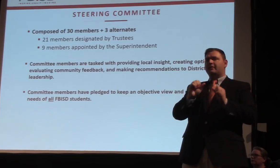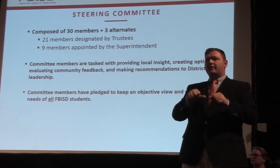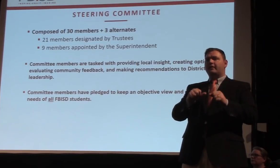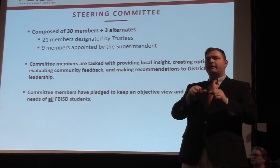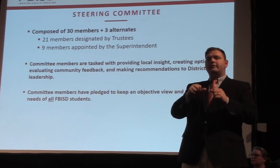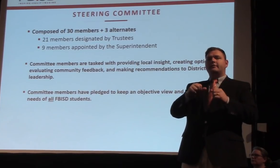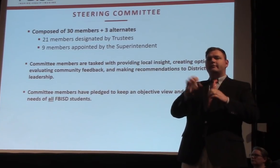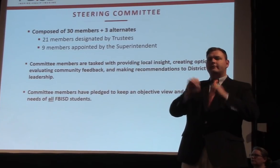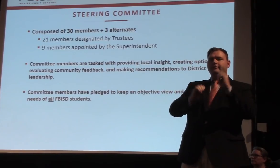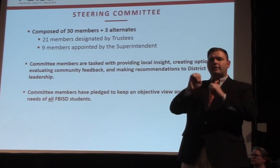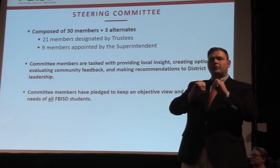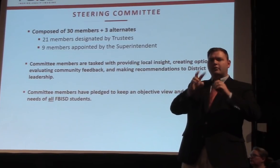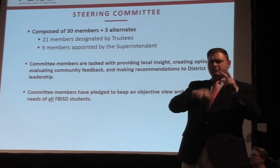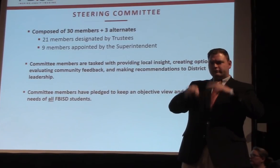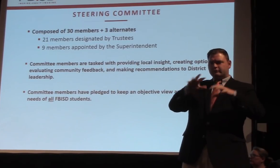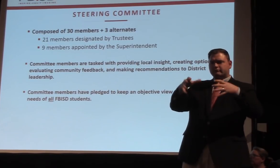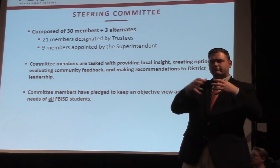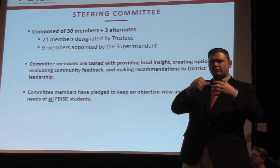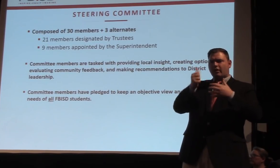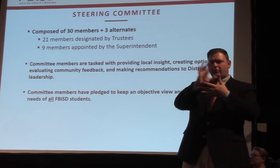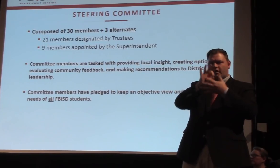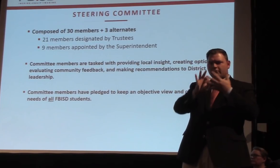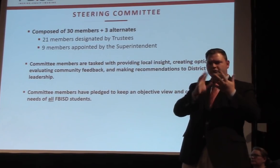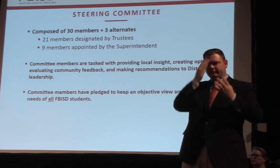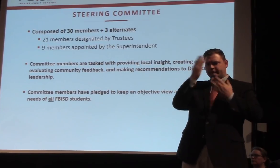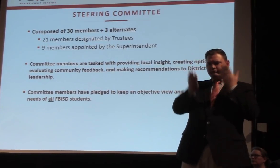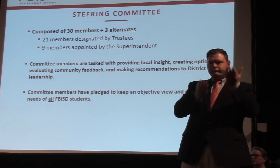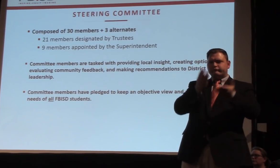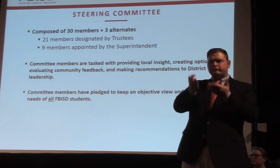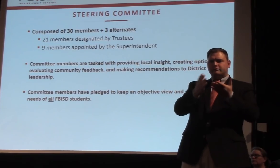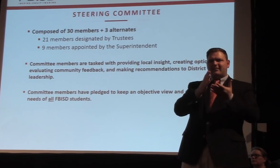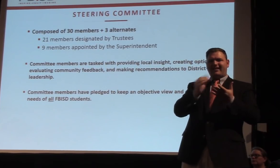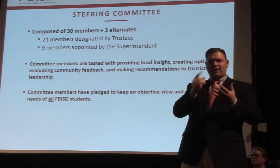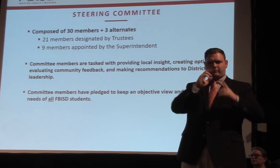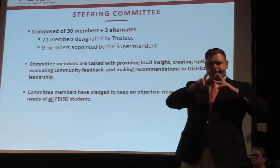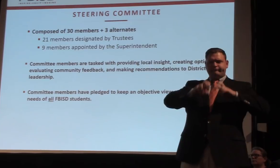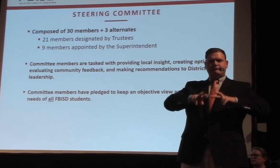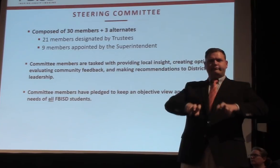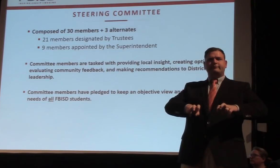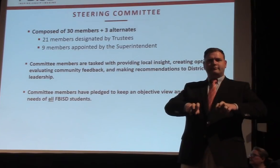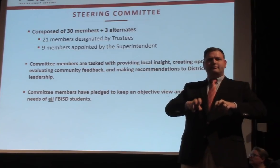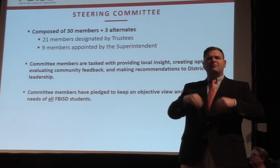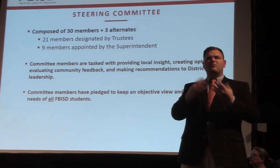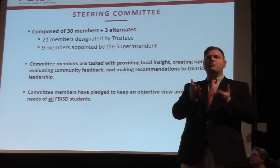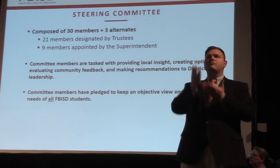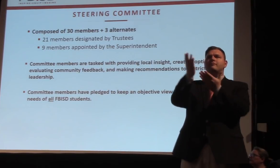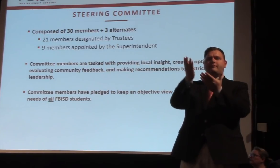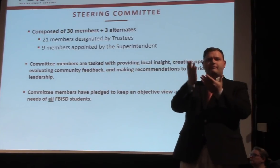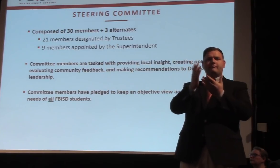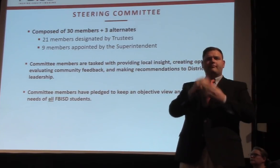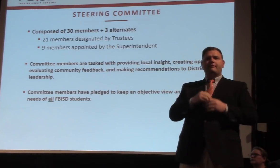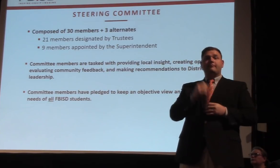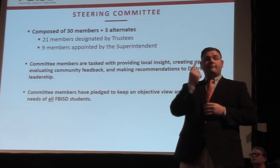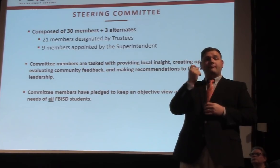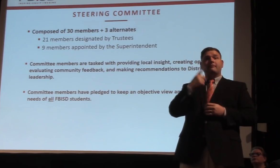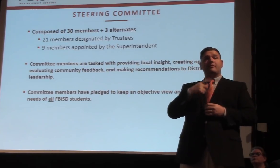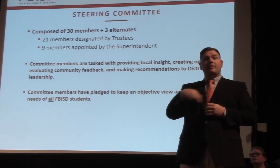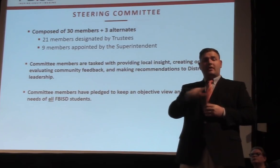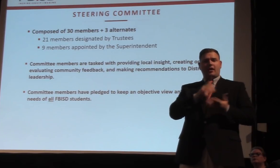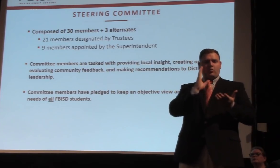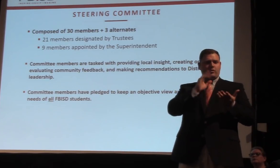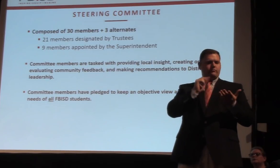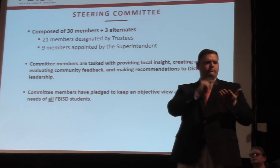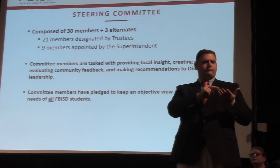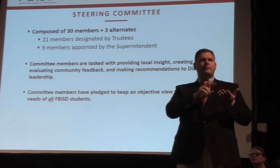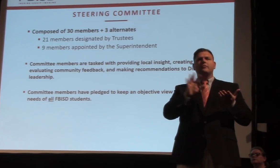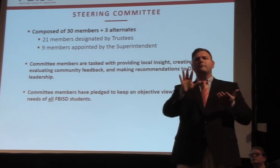evaluating community feedback, making recommendations to district leadership. They're also tasked with keeping an objective view and considering the needs of all